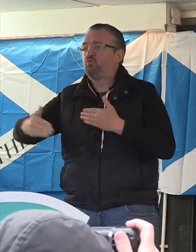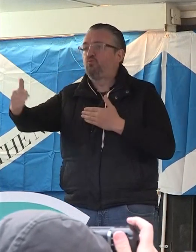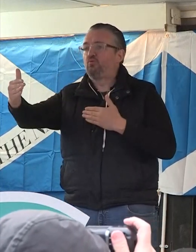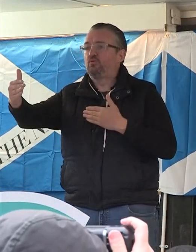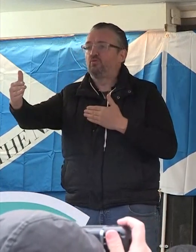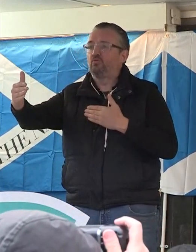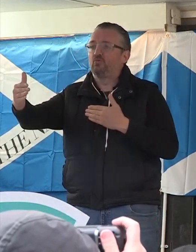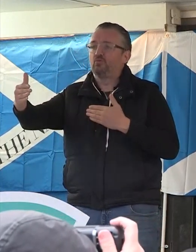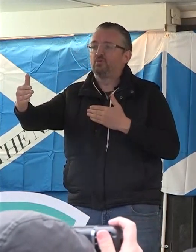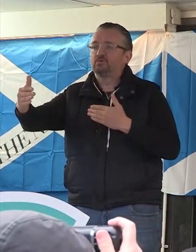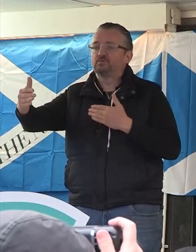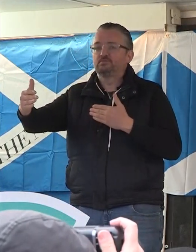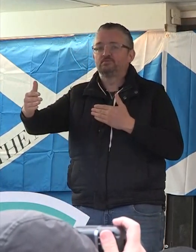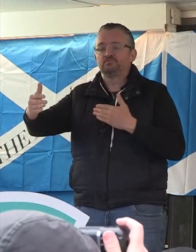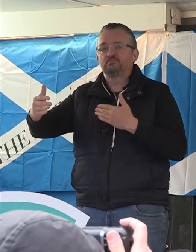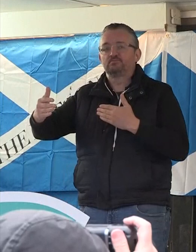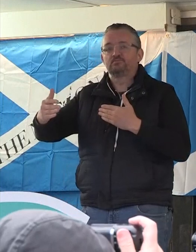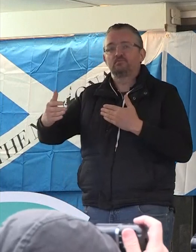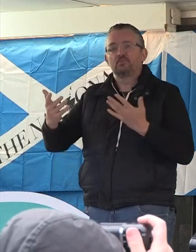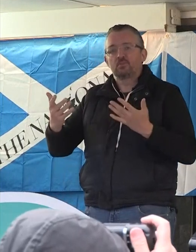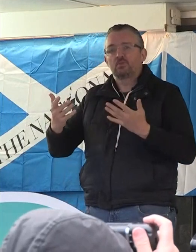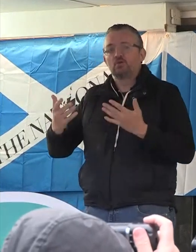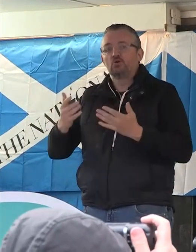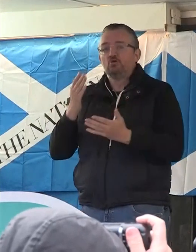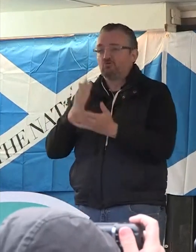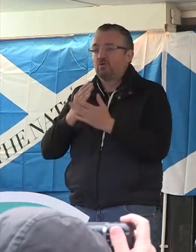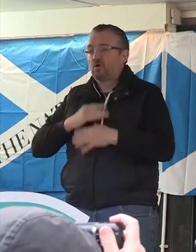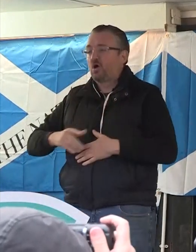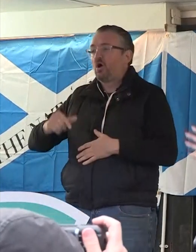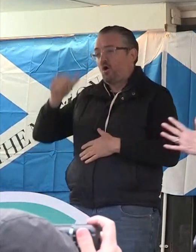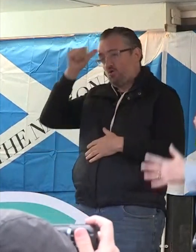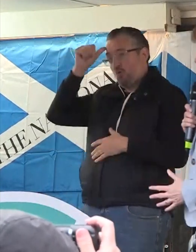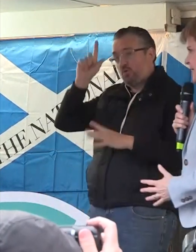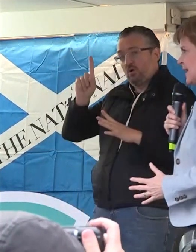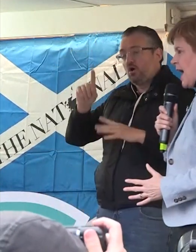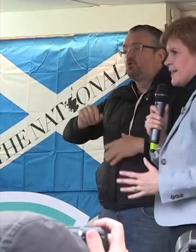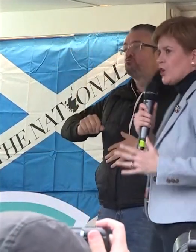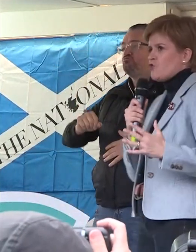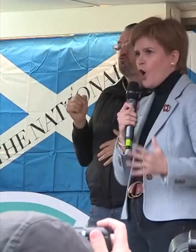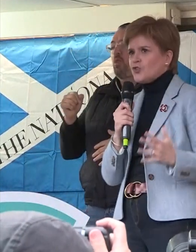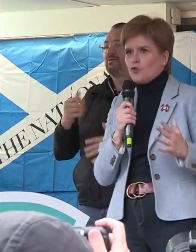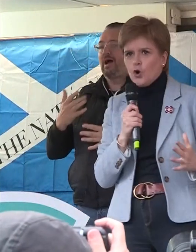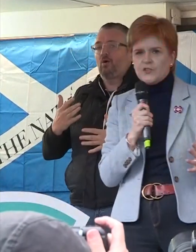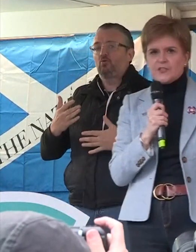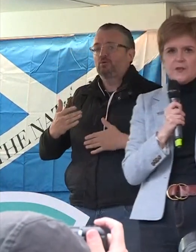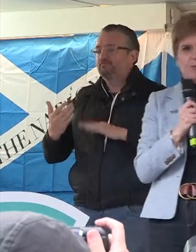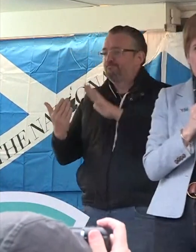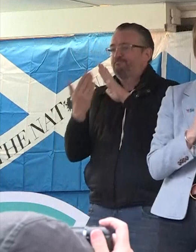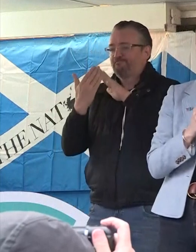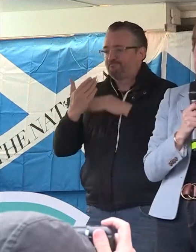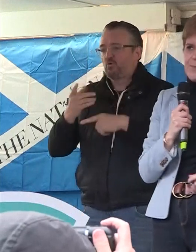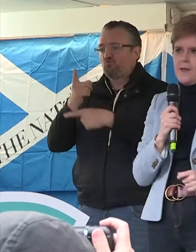there is no doubt whatsoever that Scotland stands at a crossroads